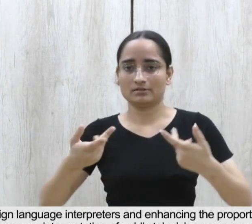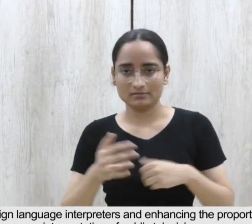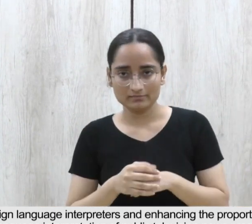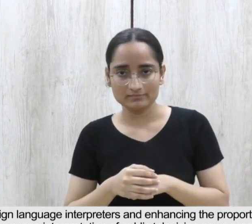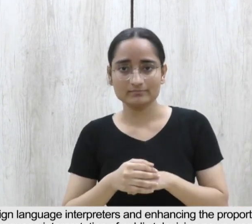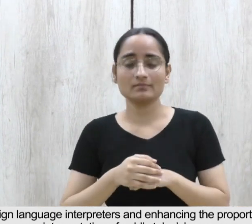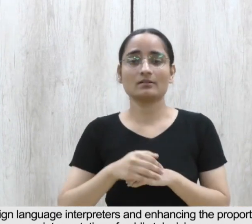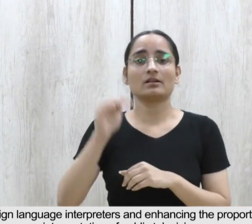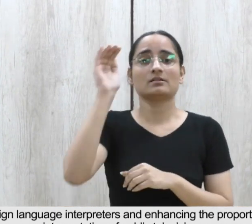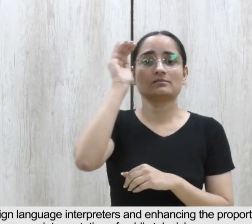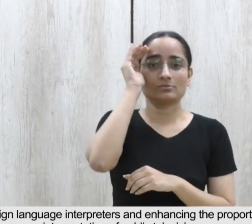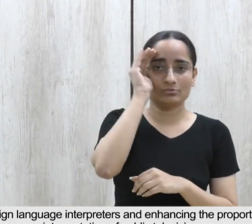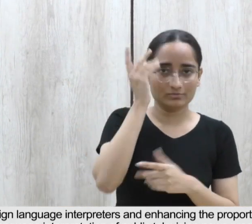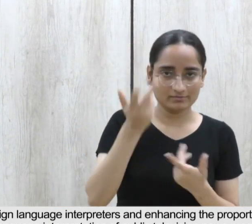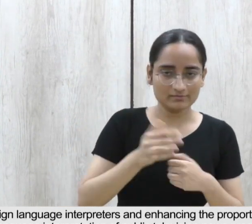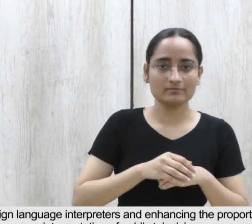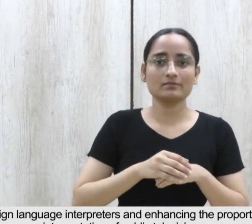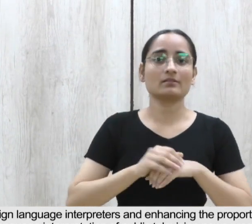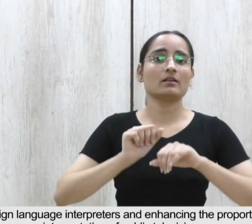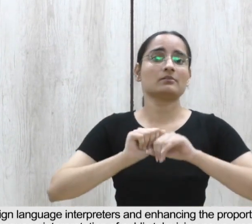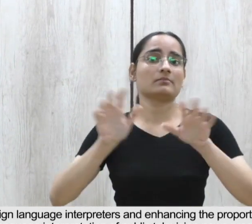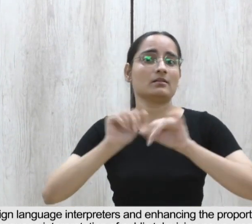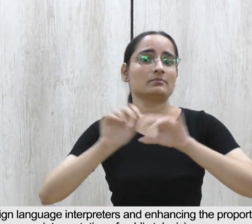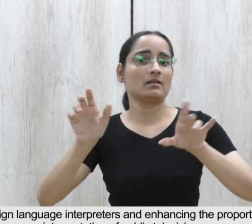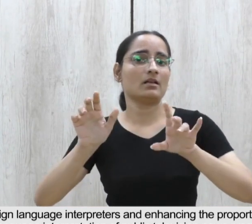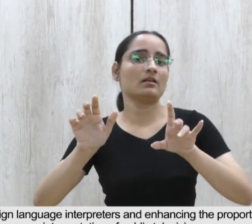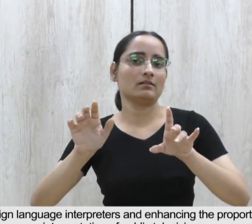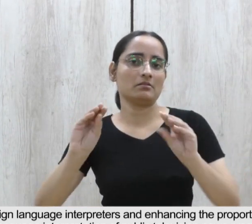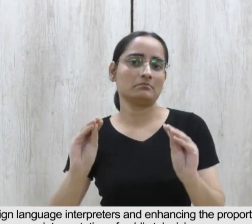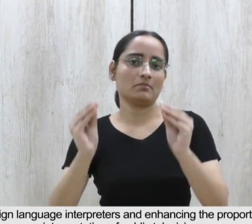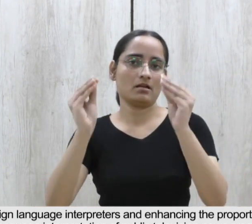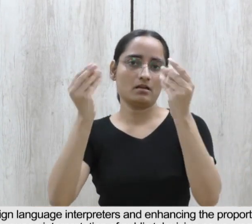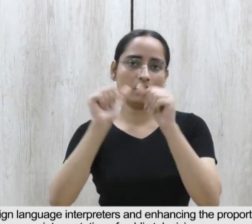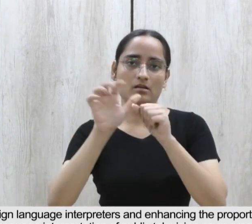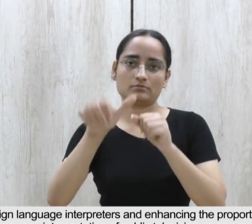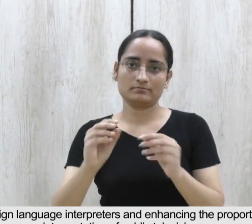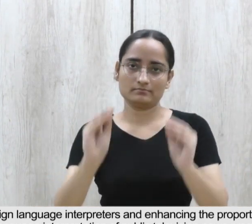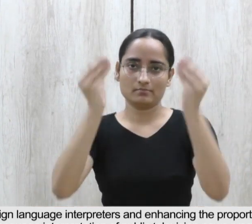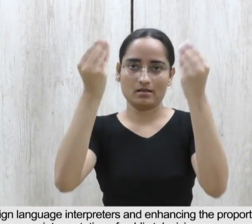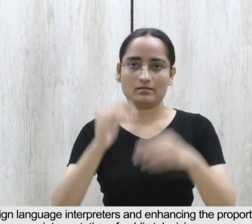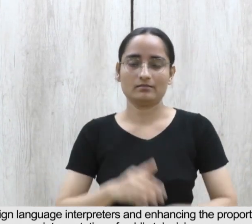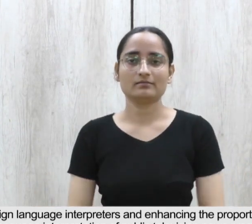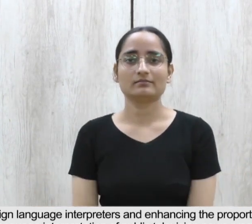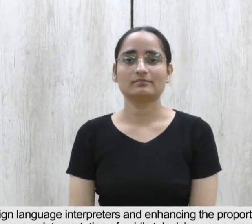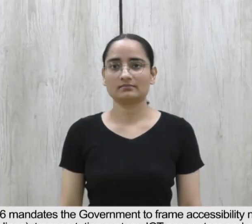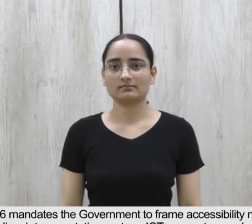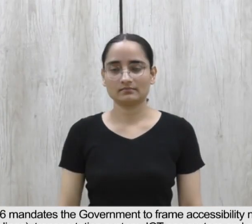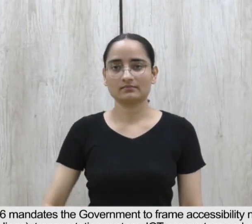and sign language interpretation of public television news programs. 13